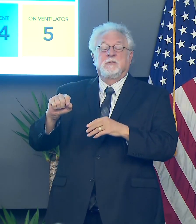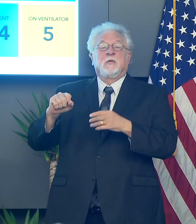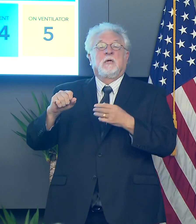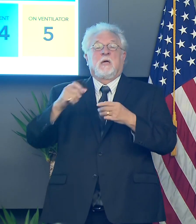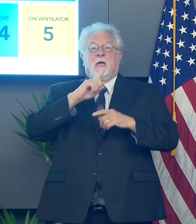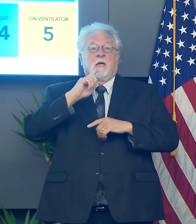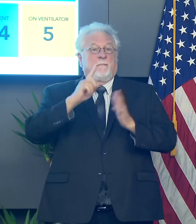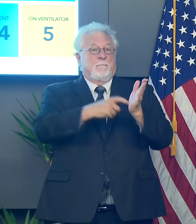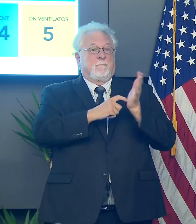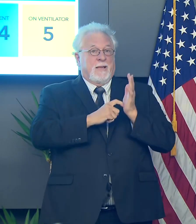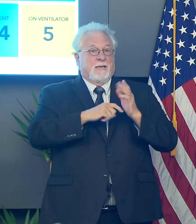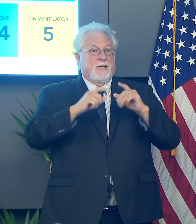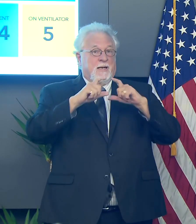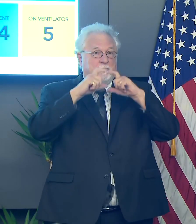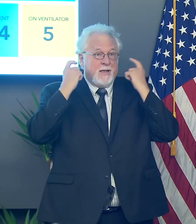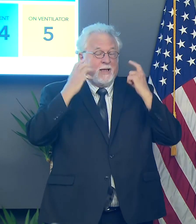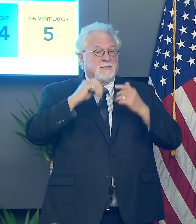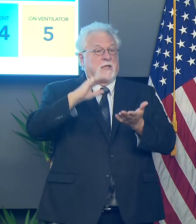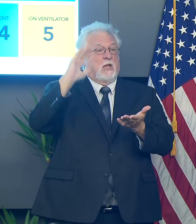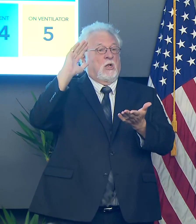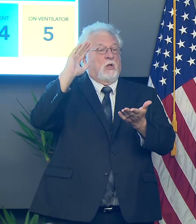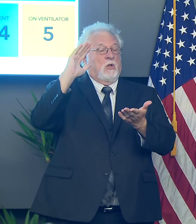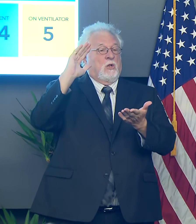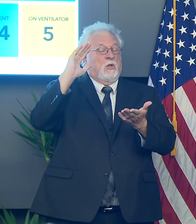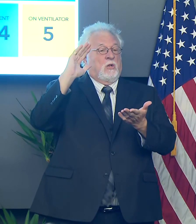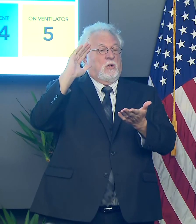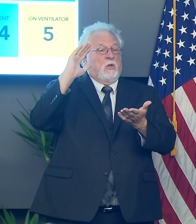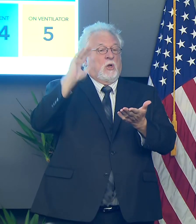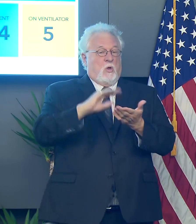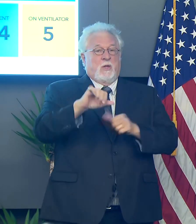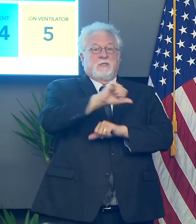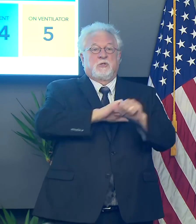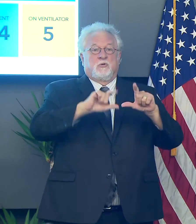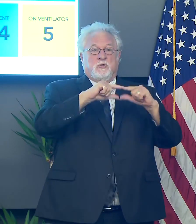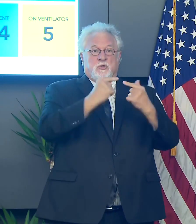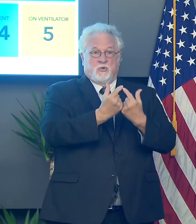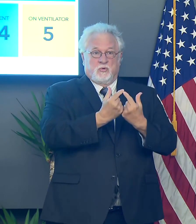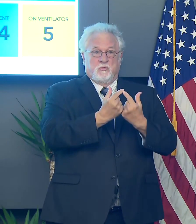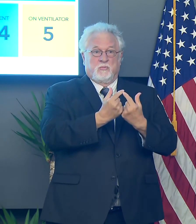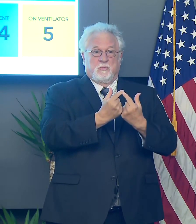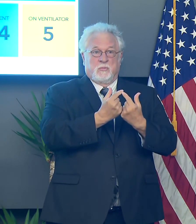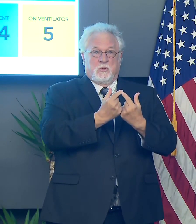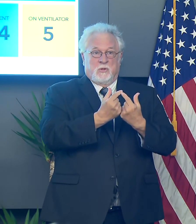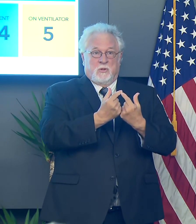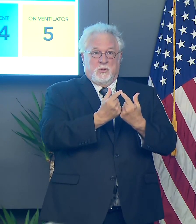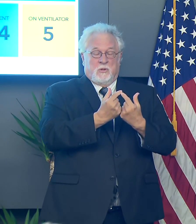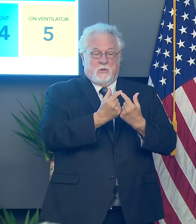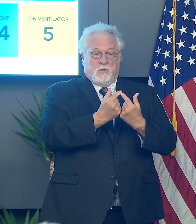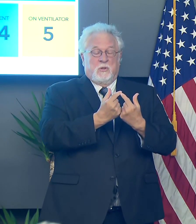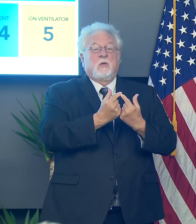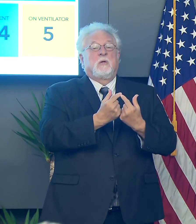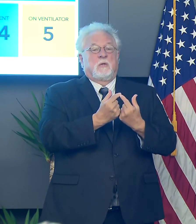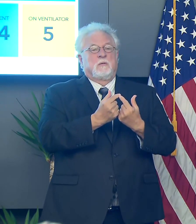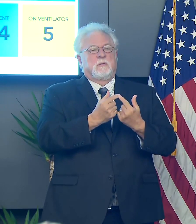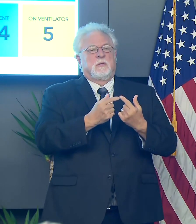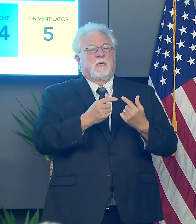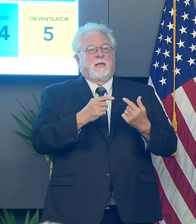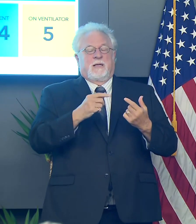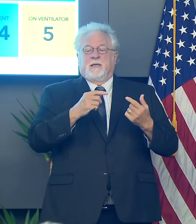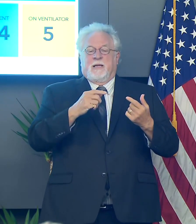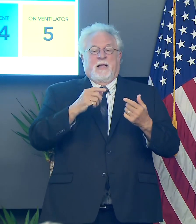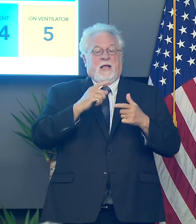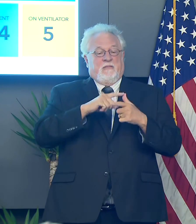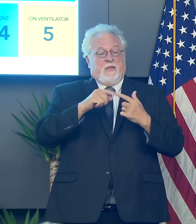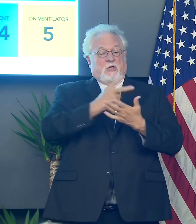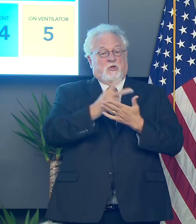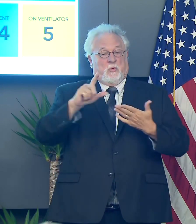mandating mask and lowering the, um, social gathering size, uh, which is about when you would expect